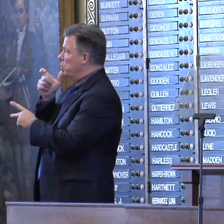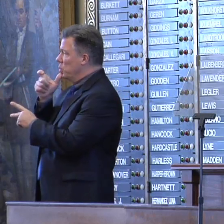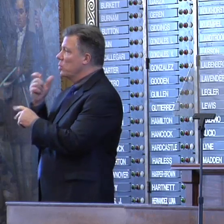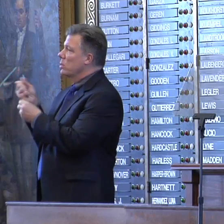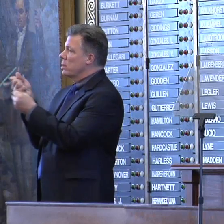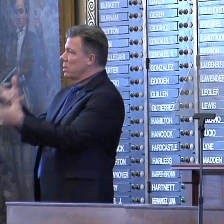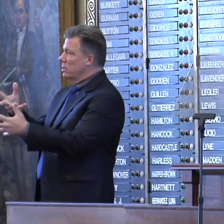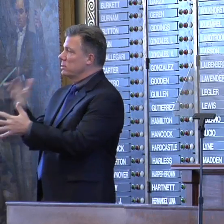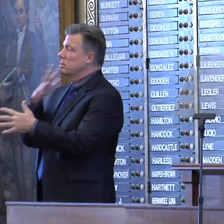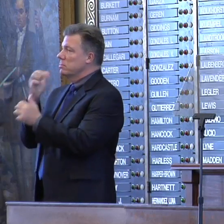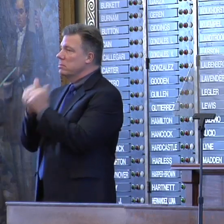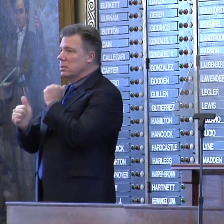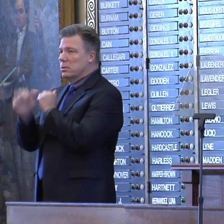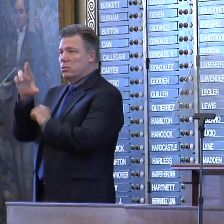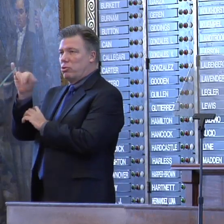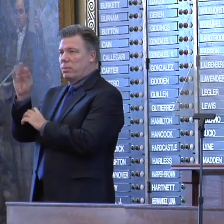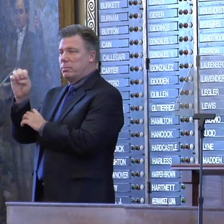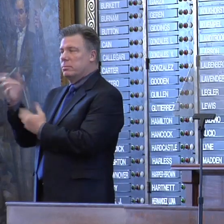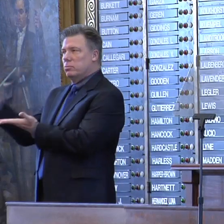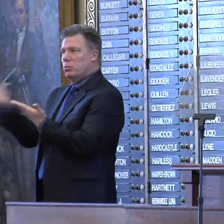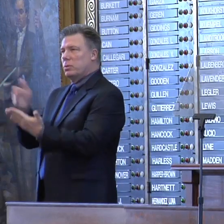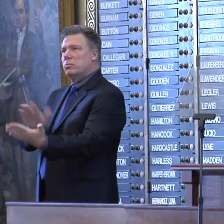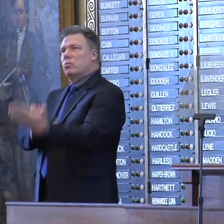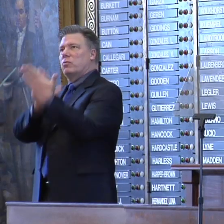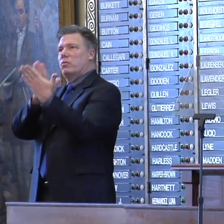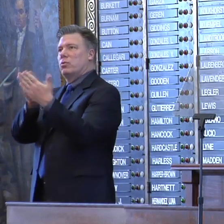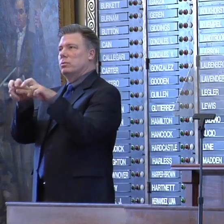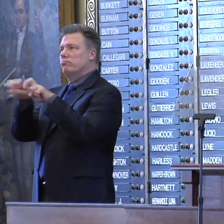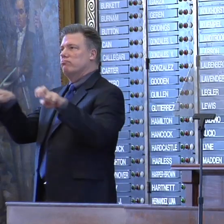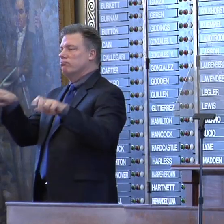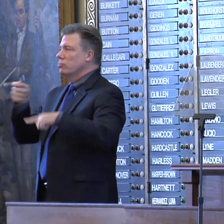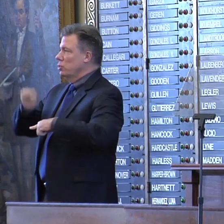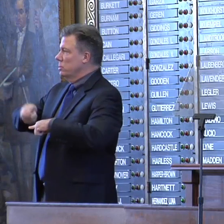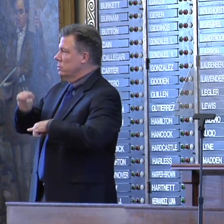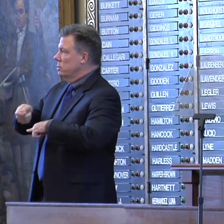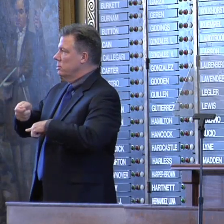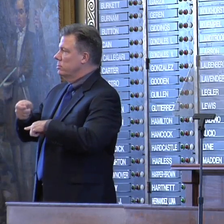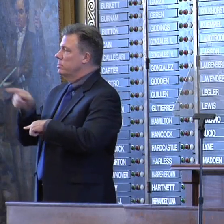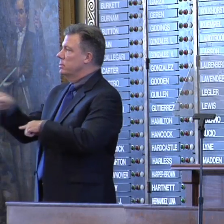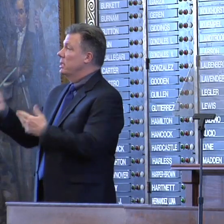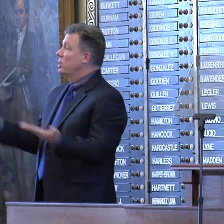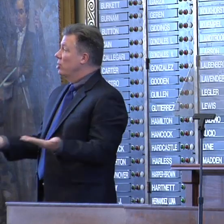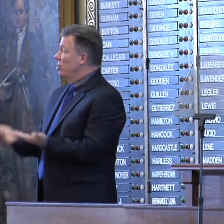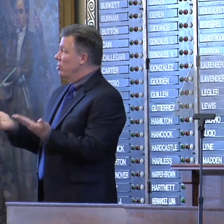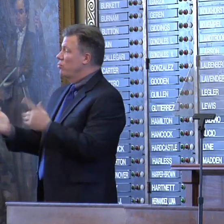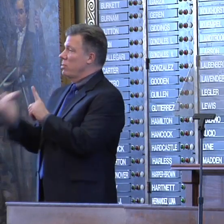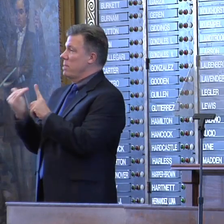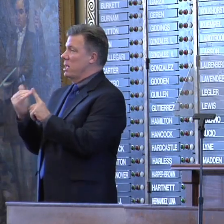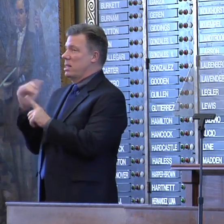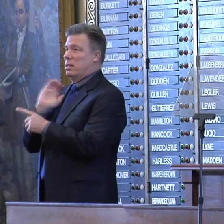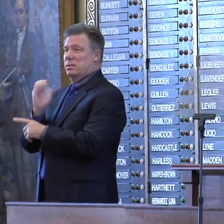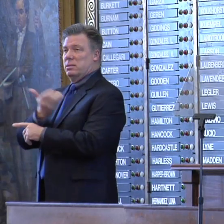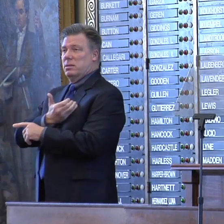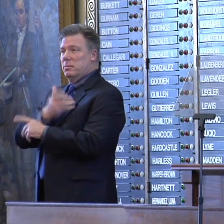be brought to justice. You see, Tiffany's presence reminds us that border security is not just